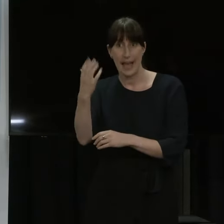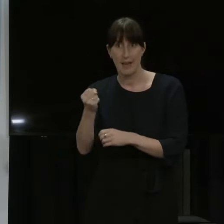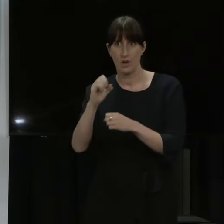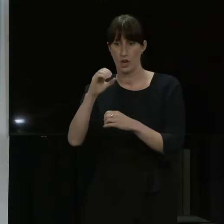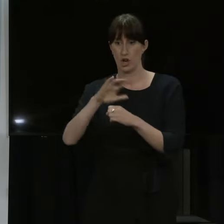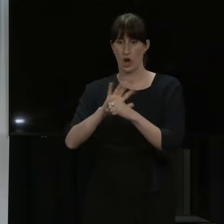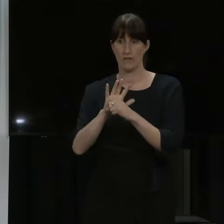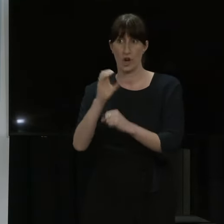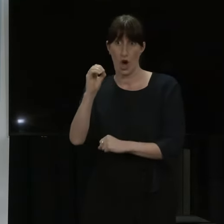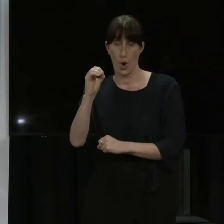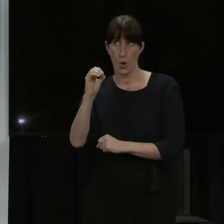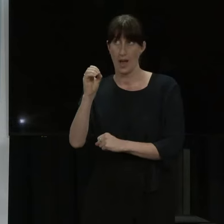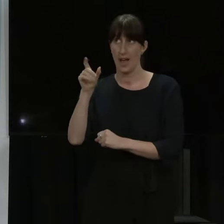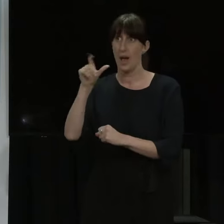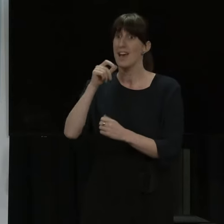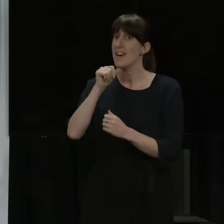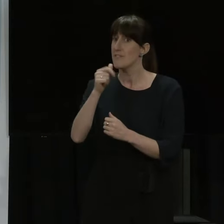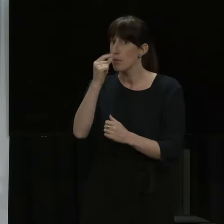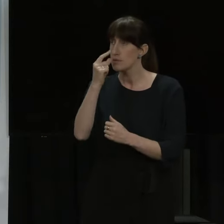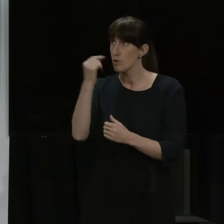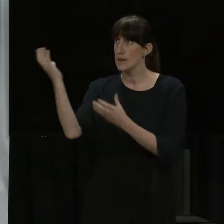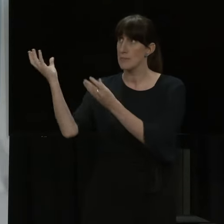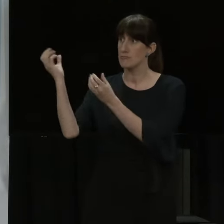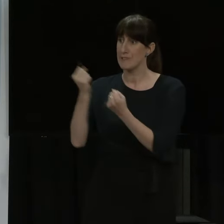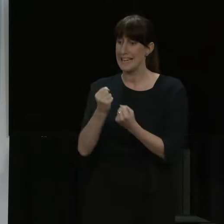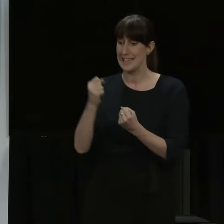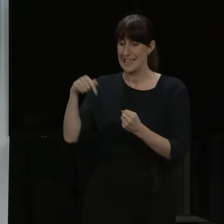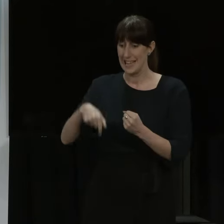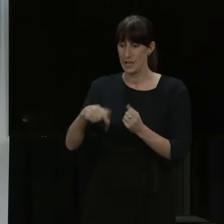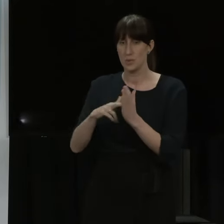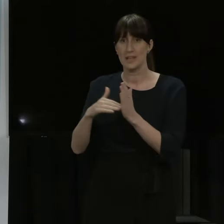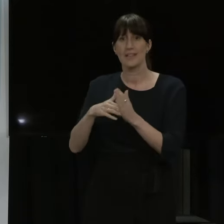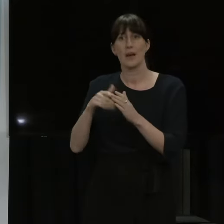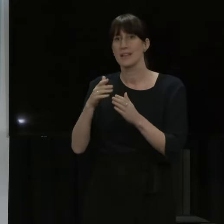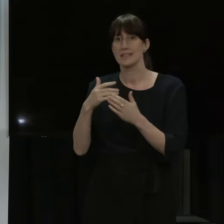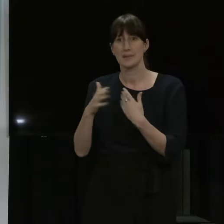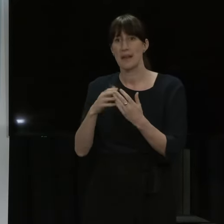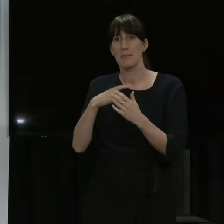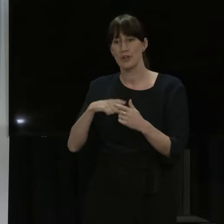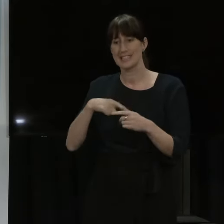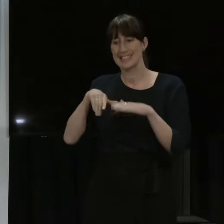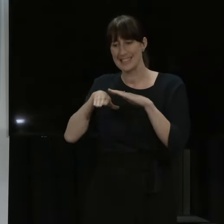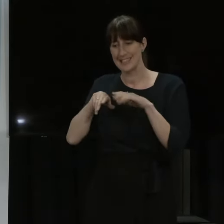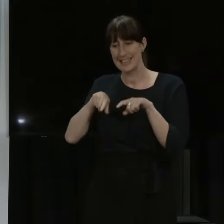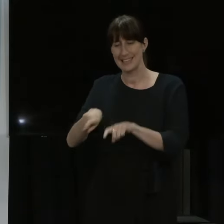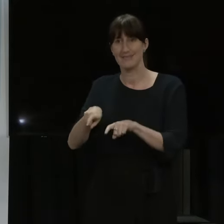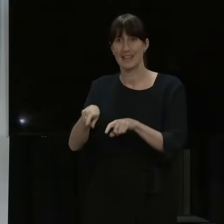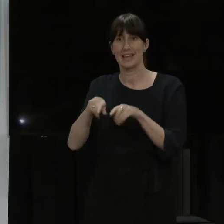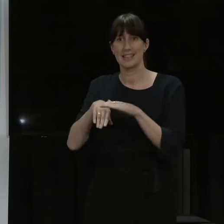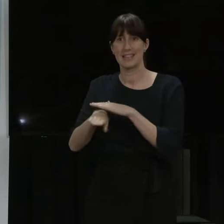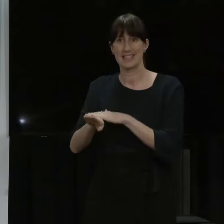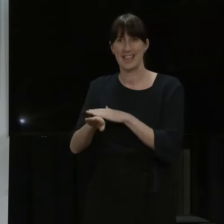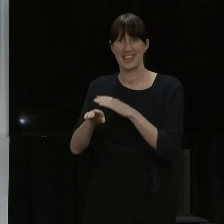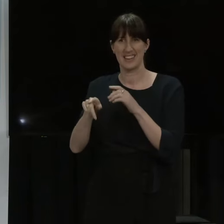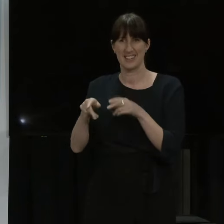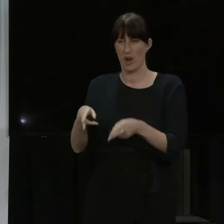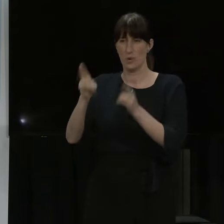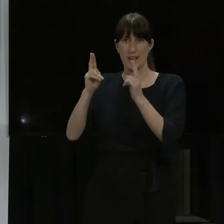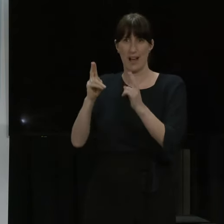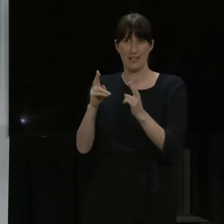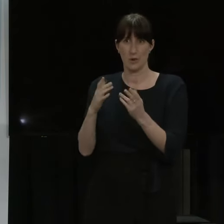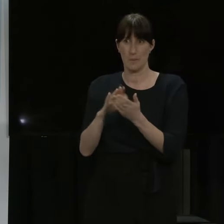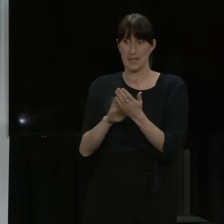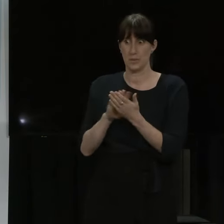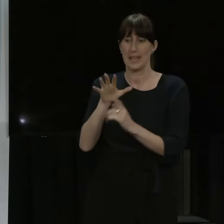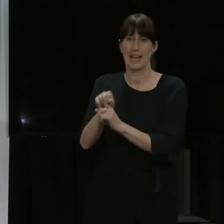we've been doing for some time now, continues to be really important there. PCR samples, the test samples, from any cases that are